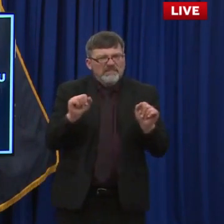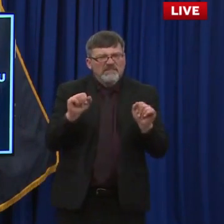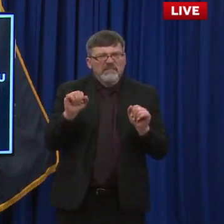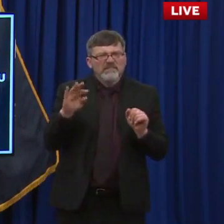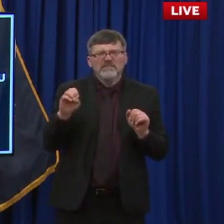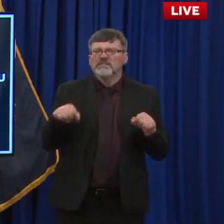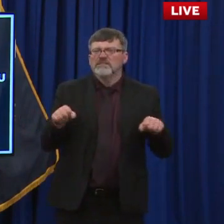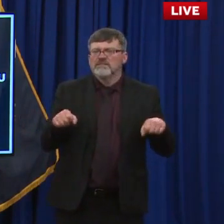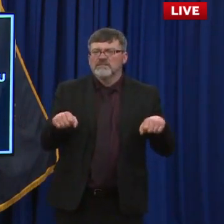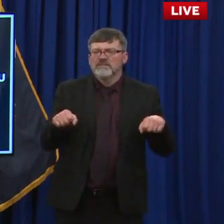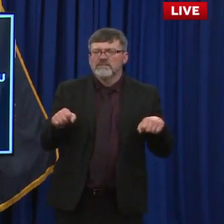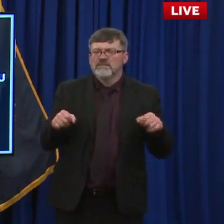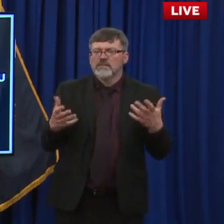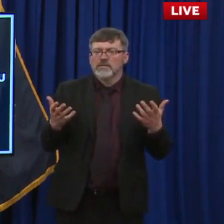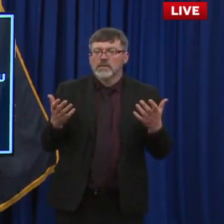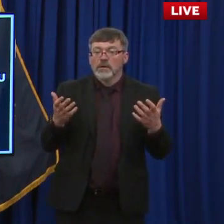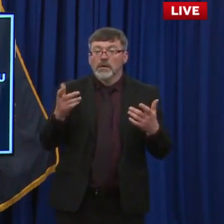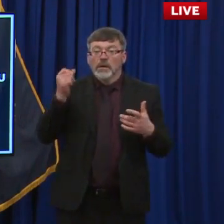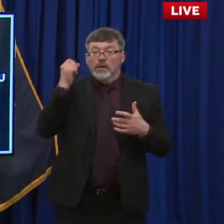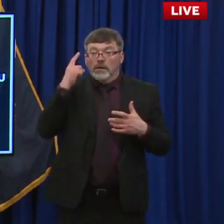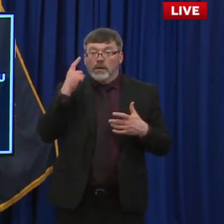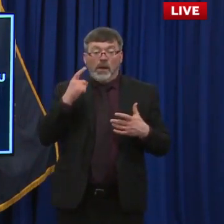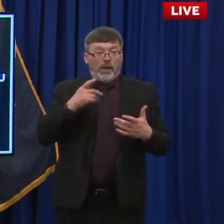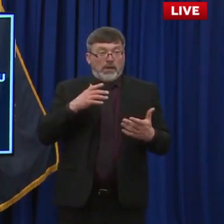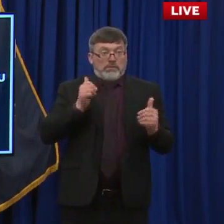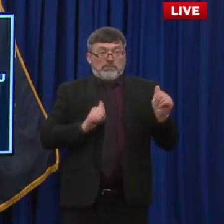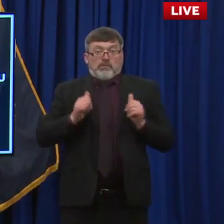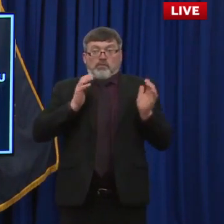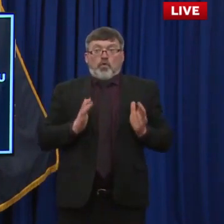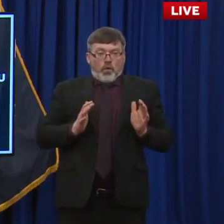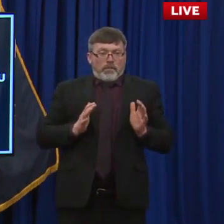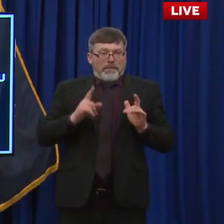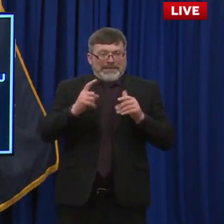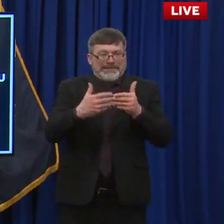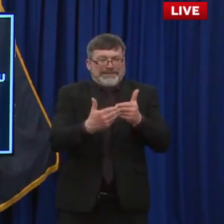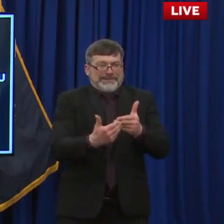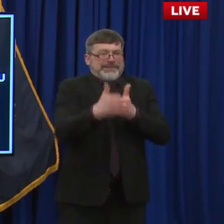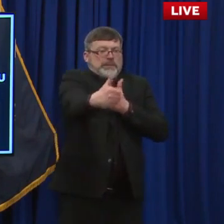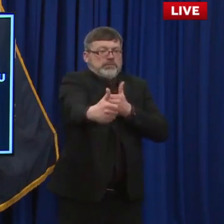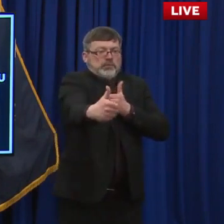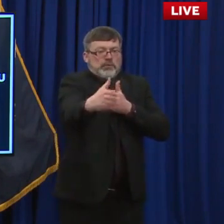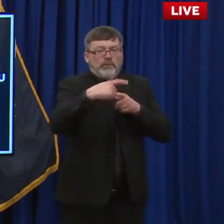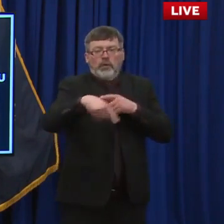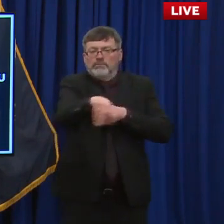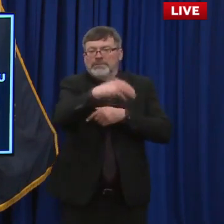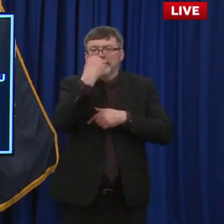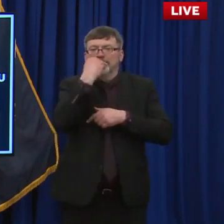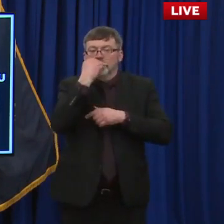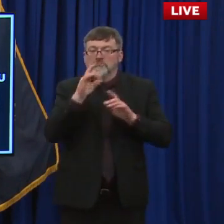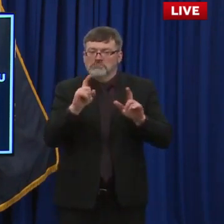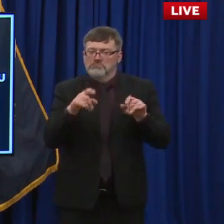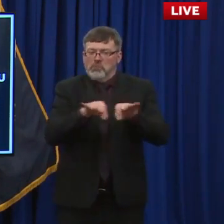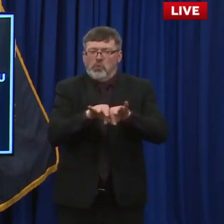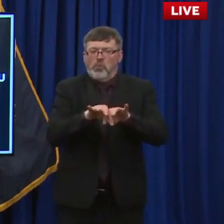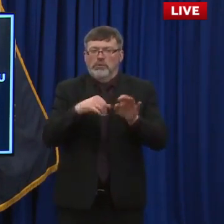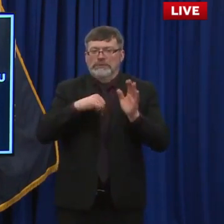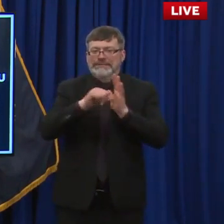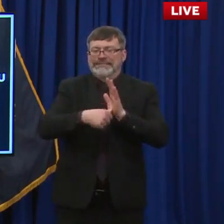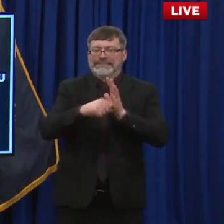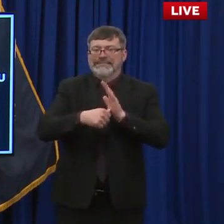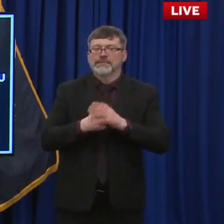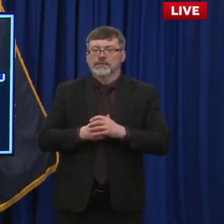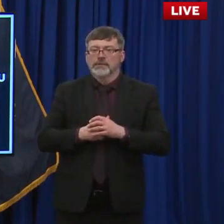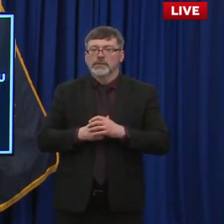the performers, uh, and the audience itself. And the next question comes from Michael Graham with New Hampshire Journal.